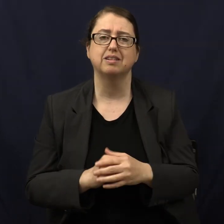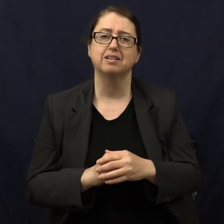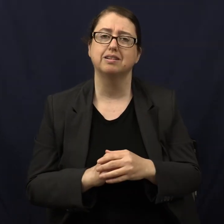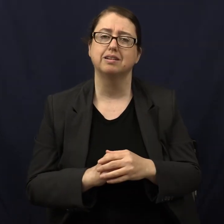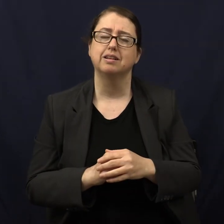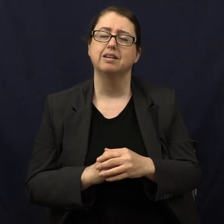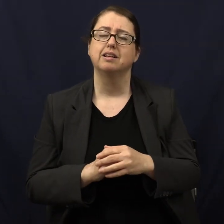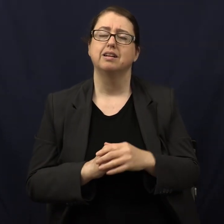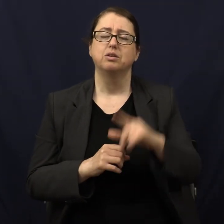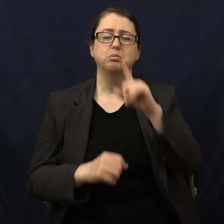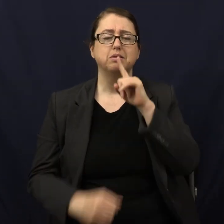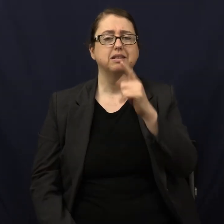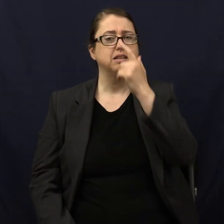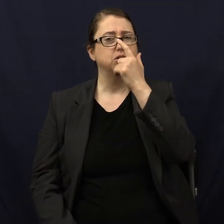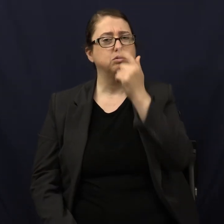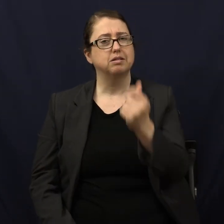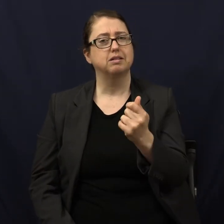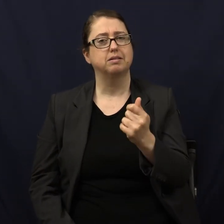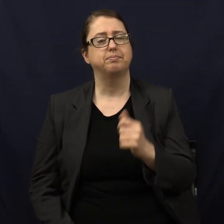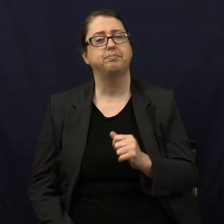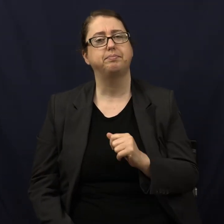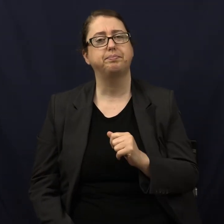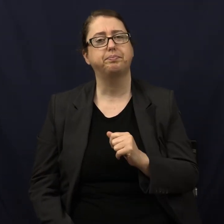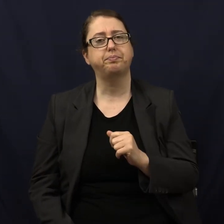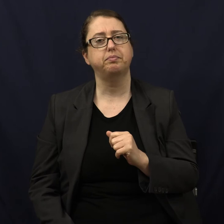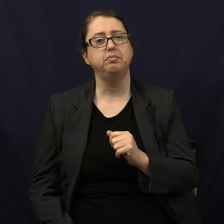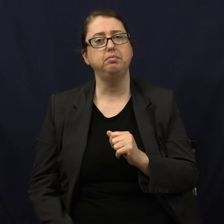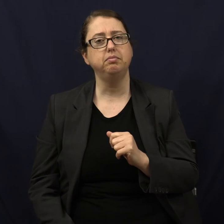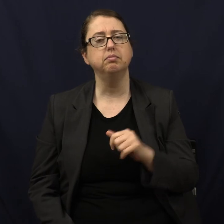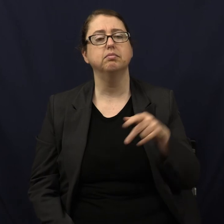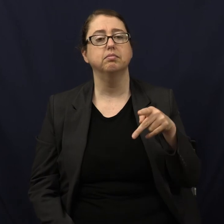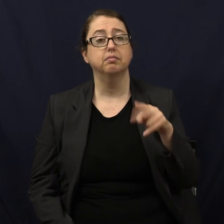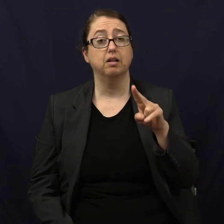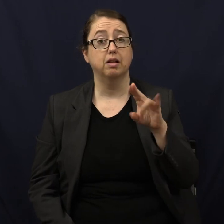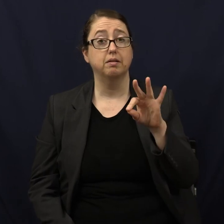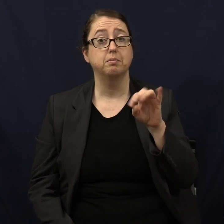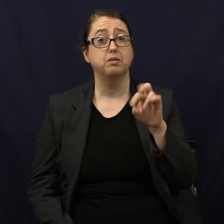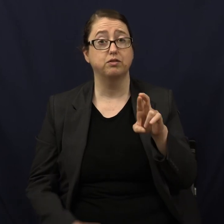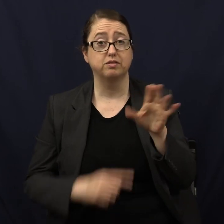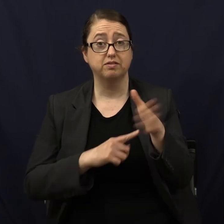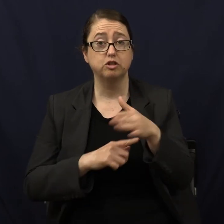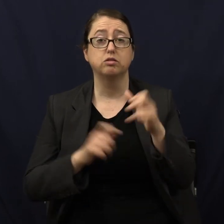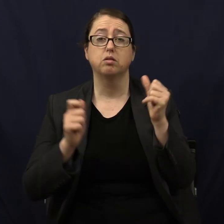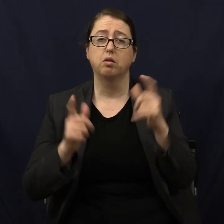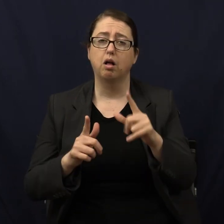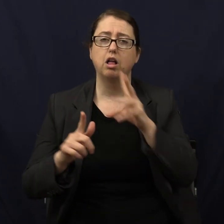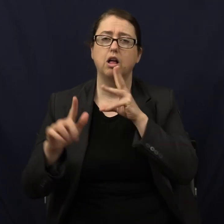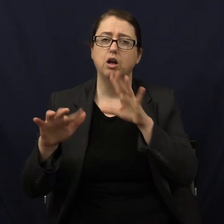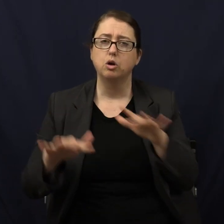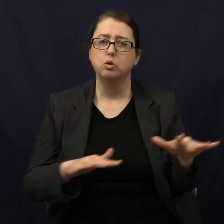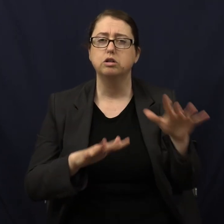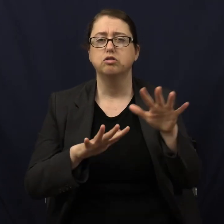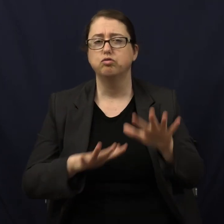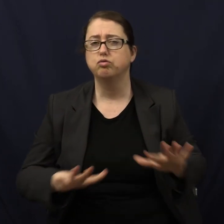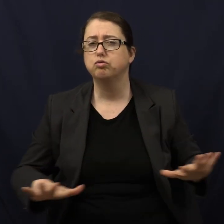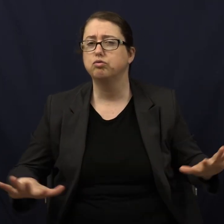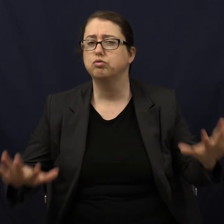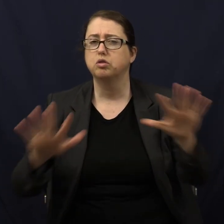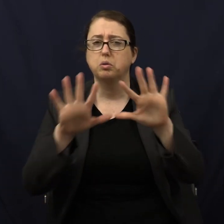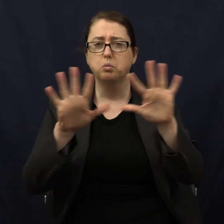The interesting thing is that even though the pufferfish is in all the oceans and the seas and whatnot,